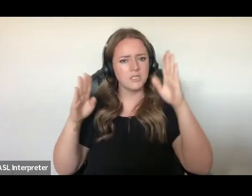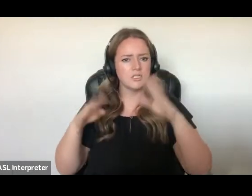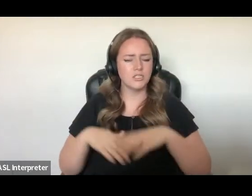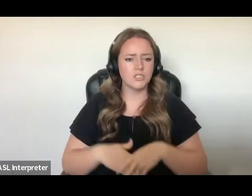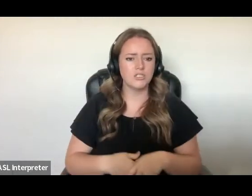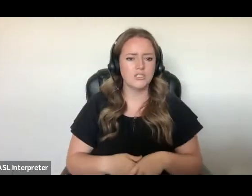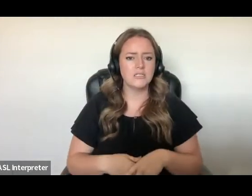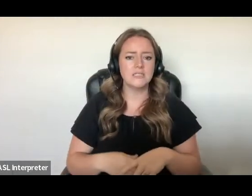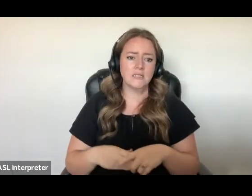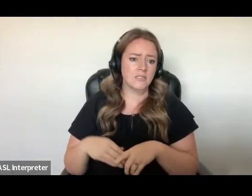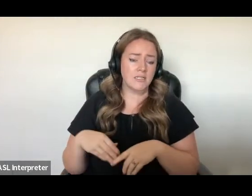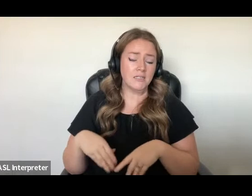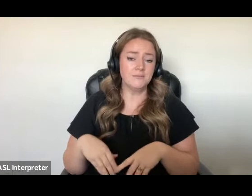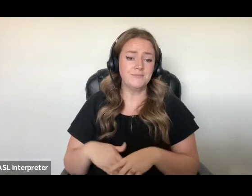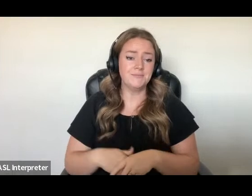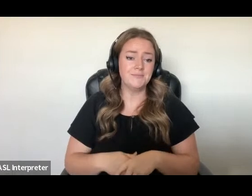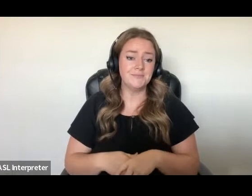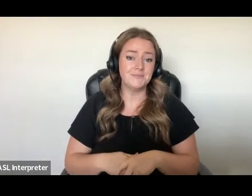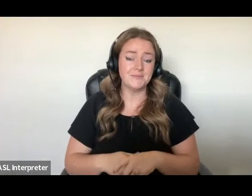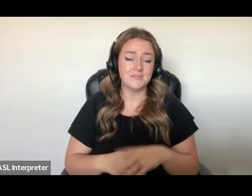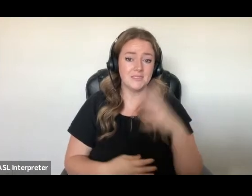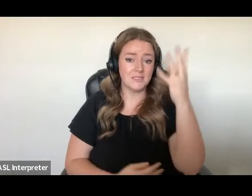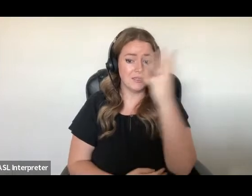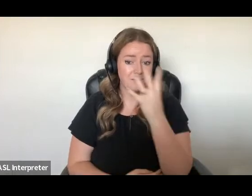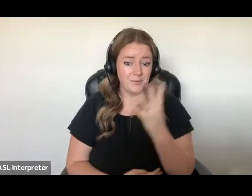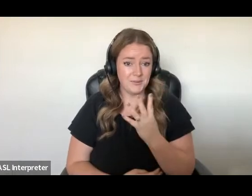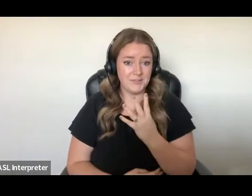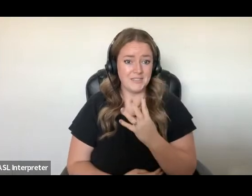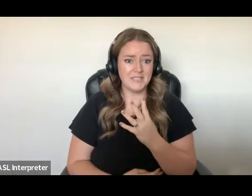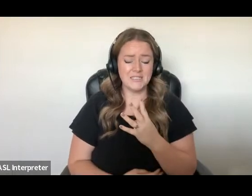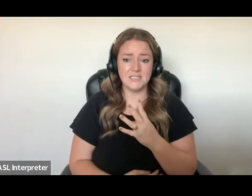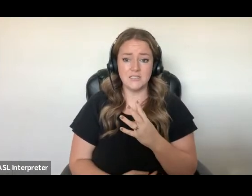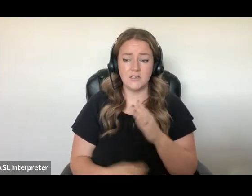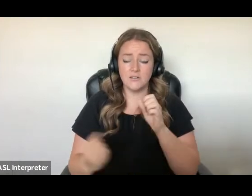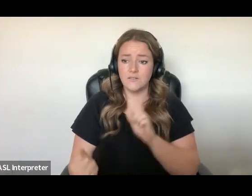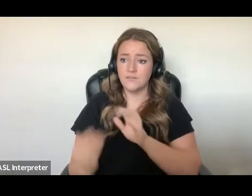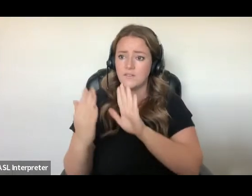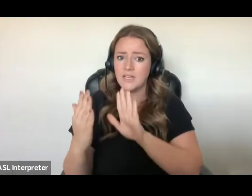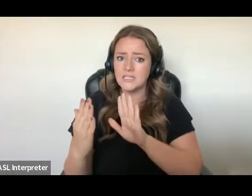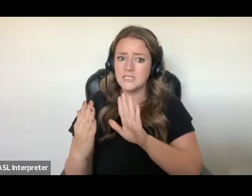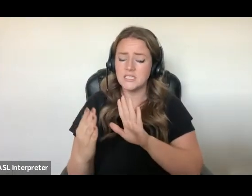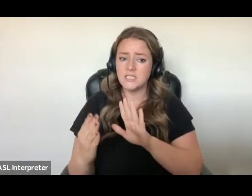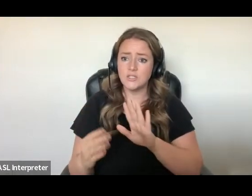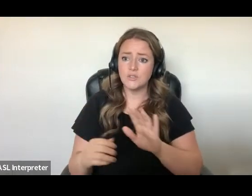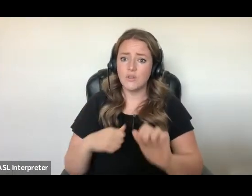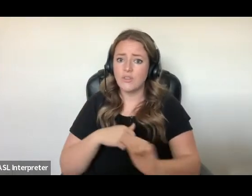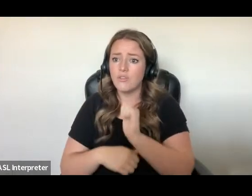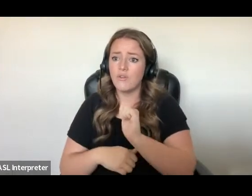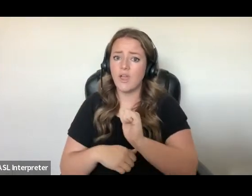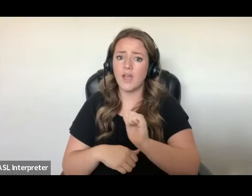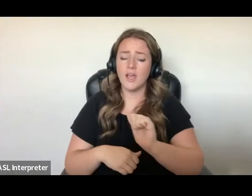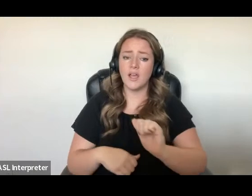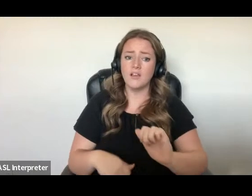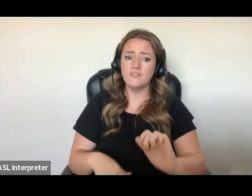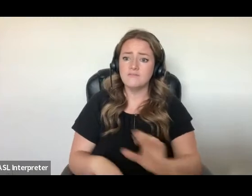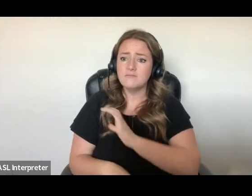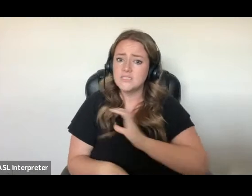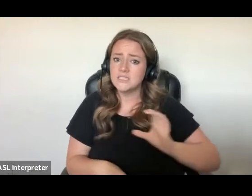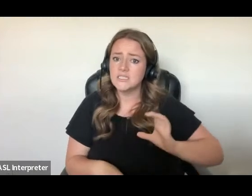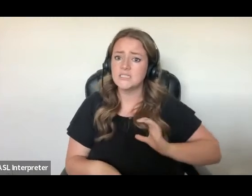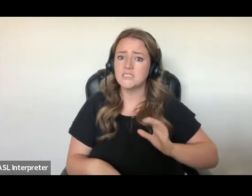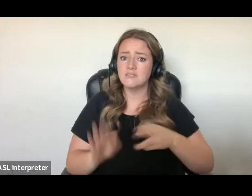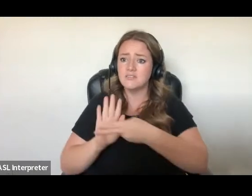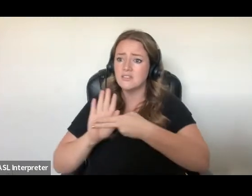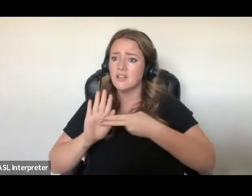immigration law. Immigrants and refugee claimants face not only the threat of losing their status in Canada, but also the